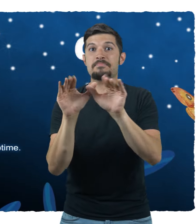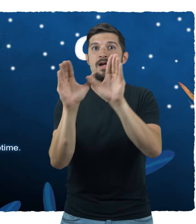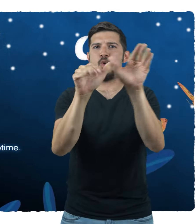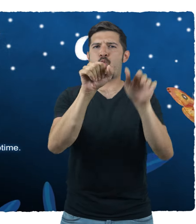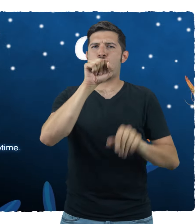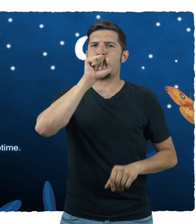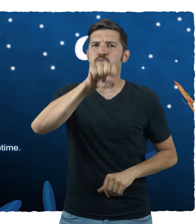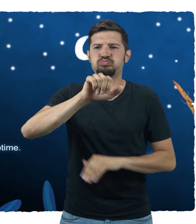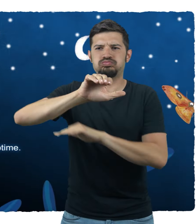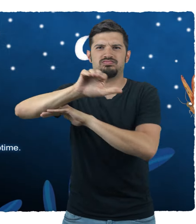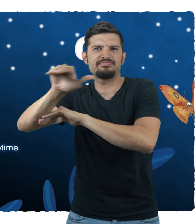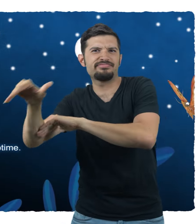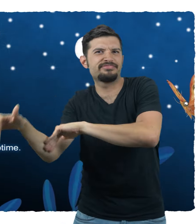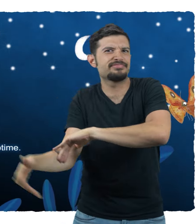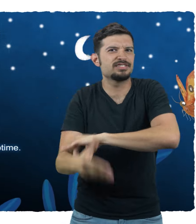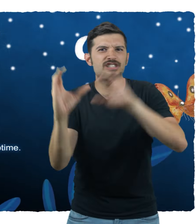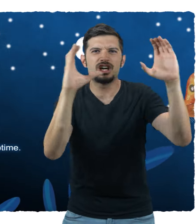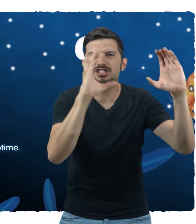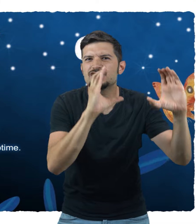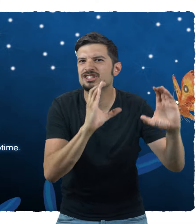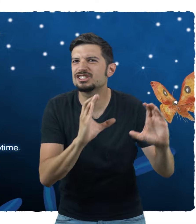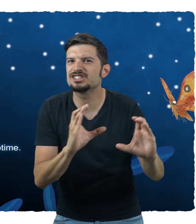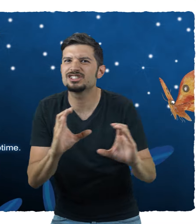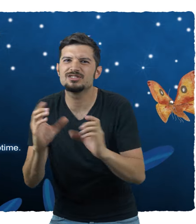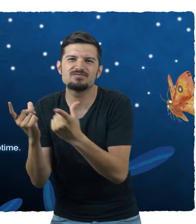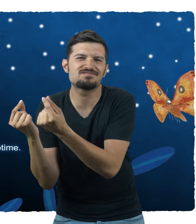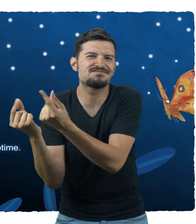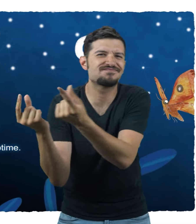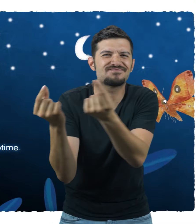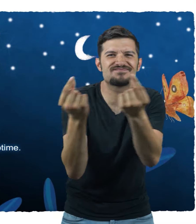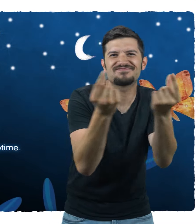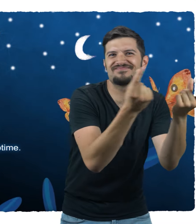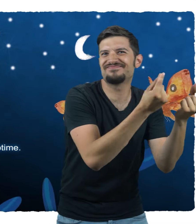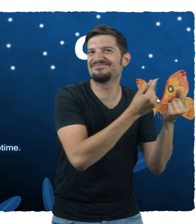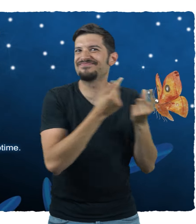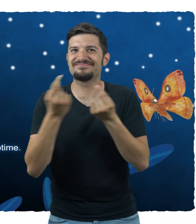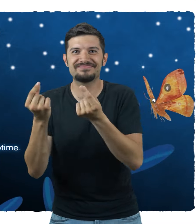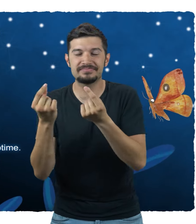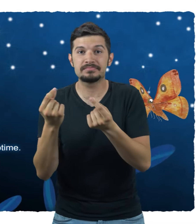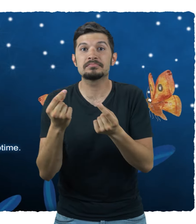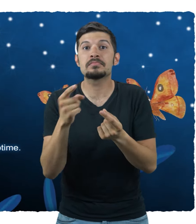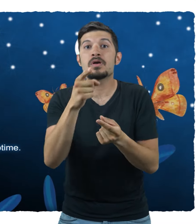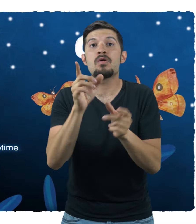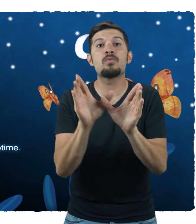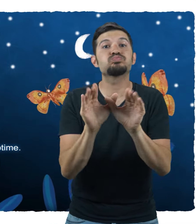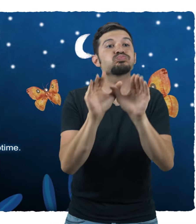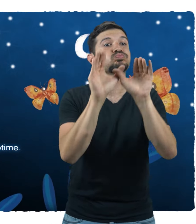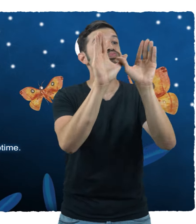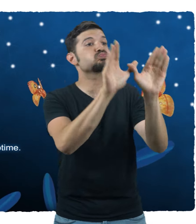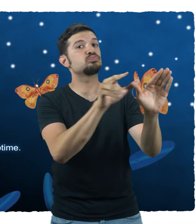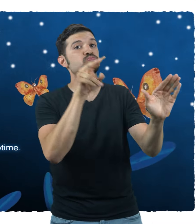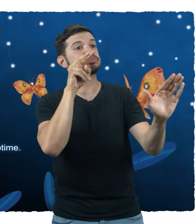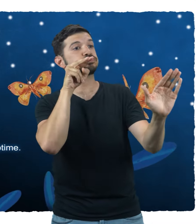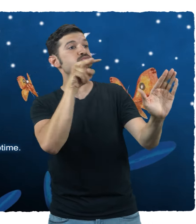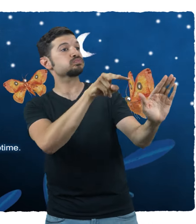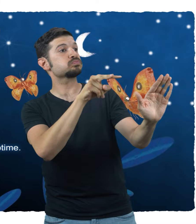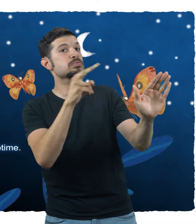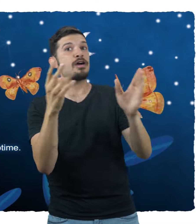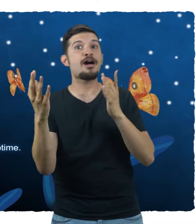Butterfly vs. Moth. Moth. Wings a-flutter! Most moths are fly-by-nights,